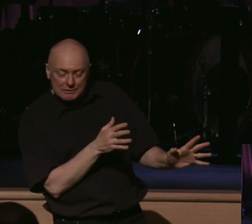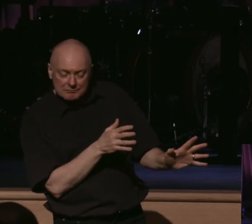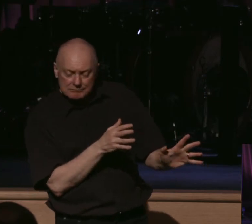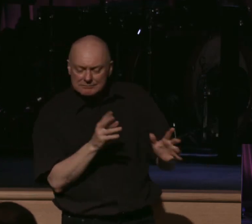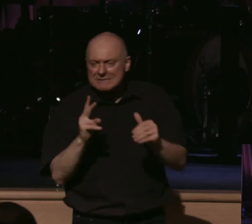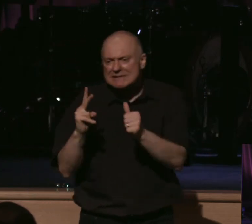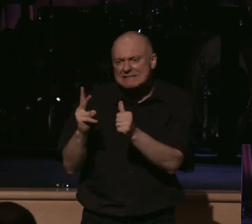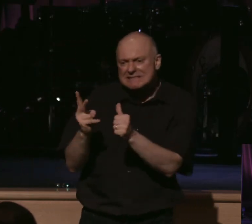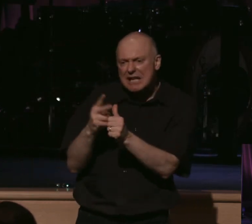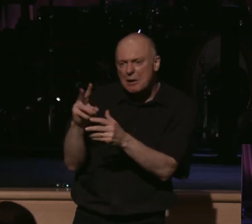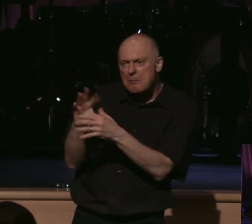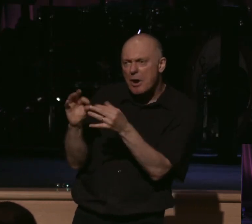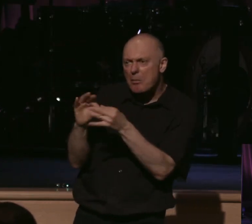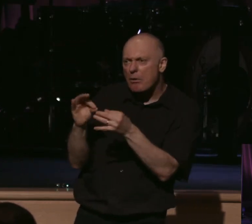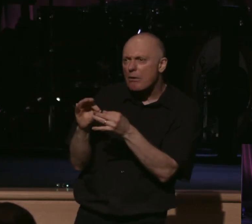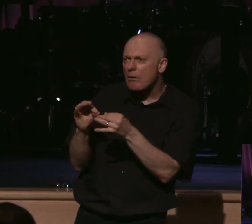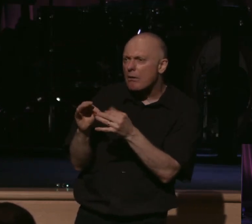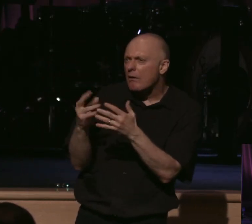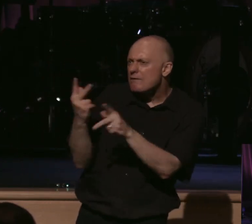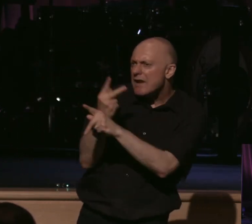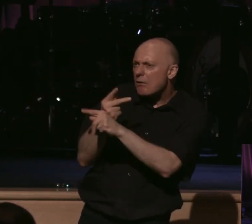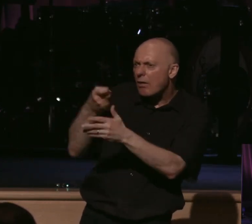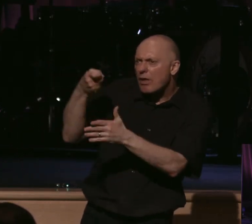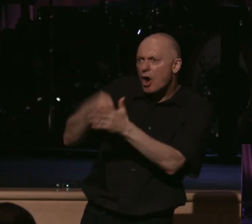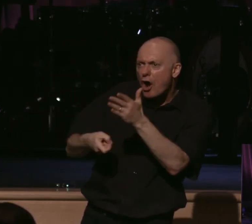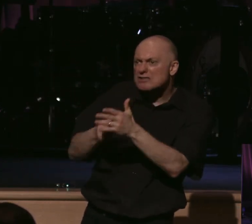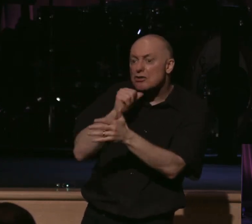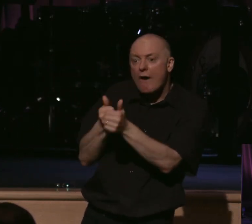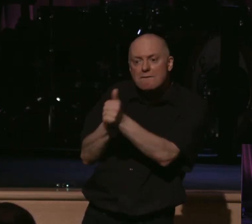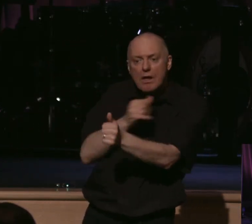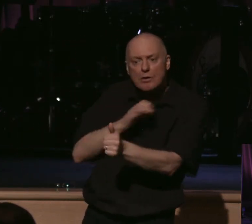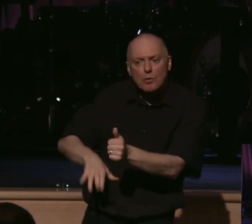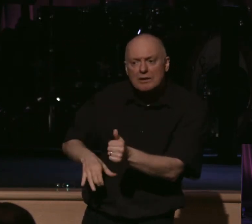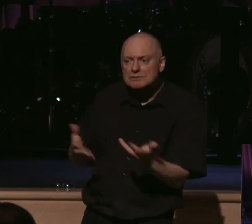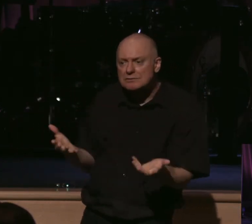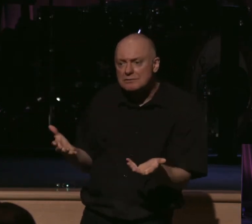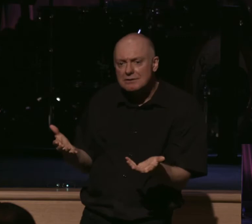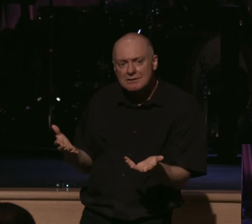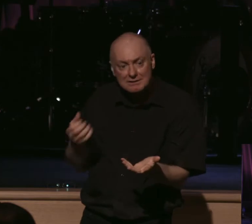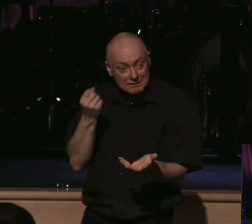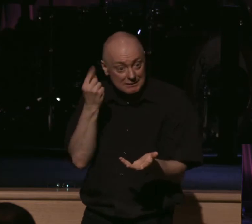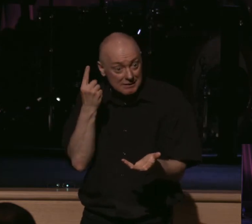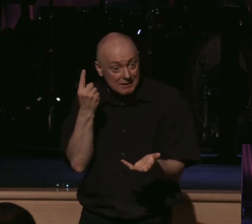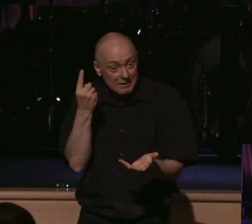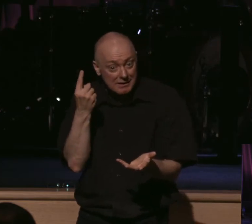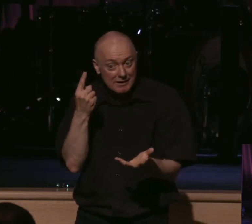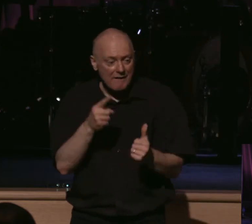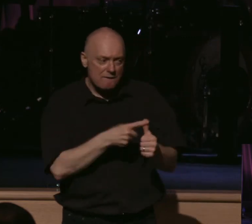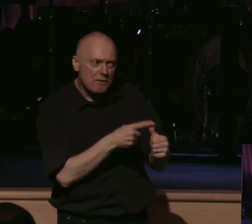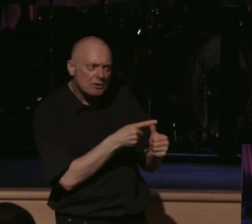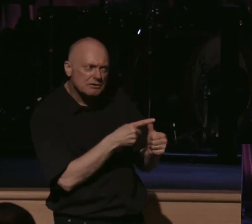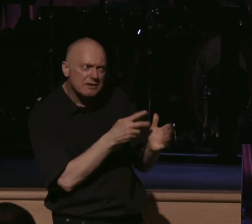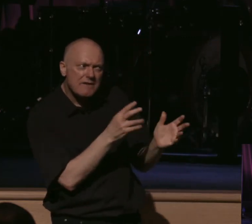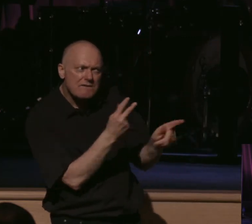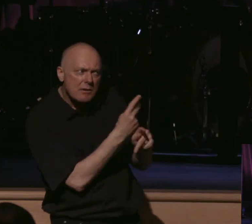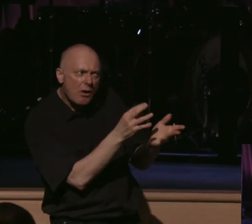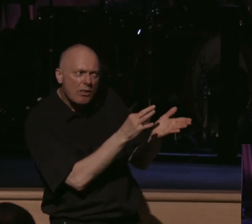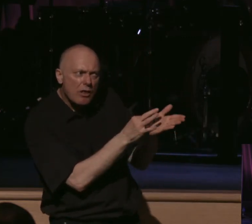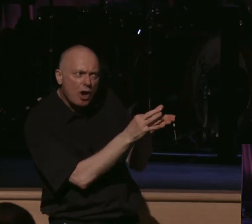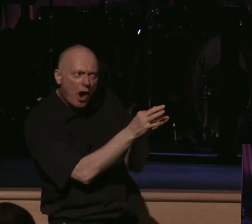this. Sit down and count the cost of not following Christ. You see? The first one is count the cost of following Christ.